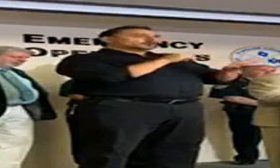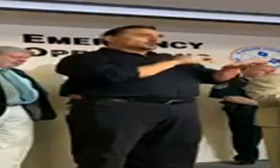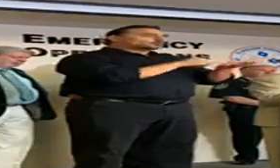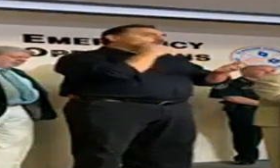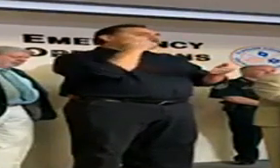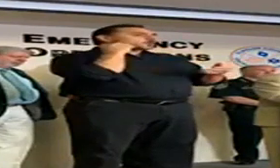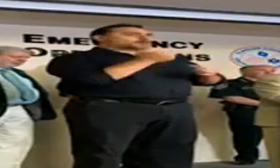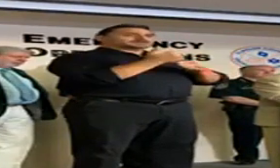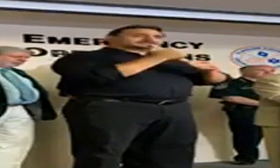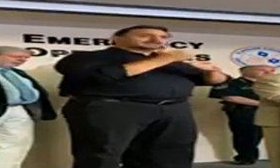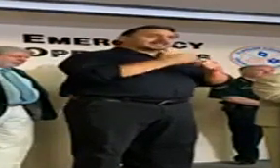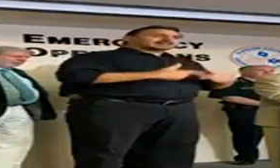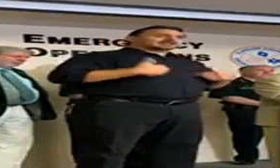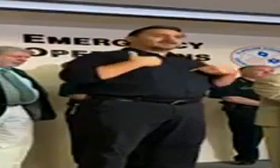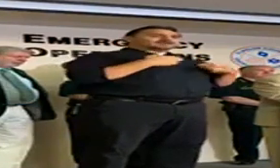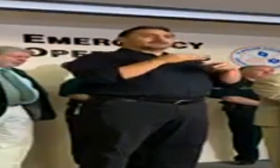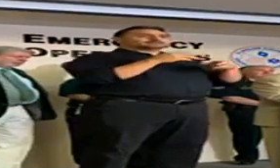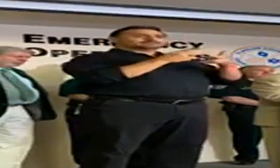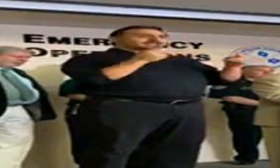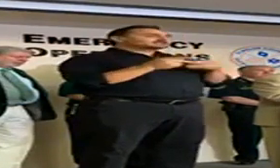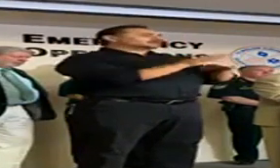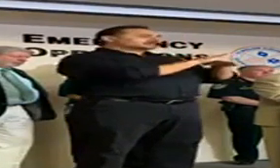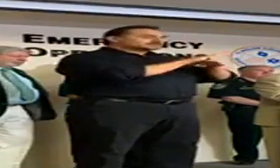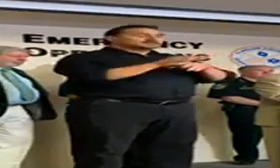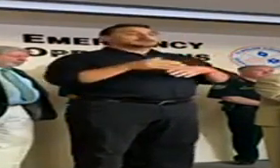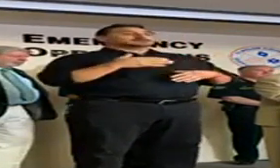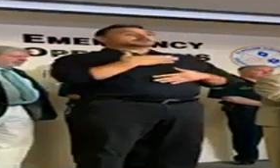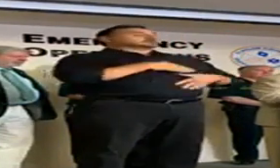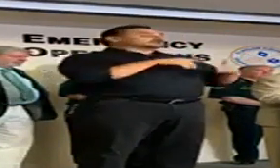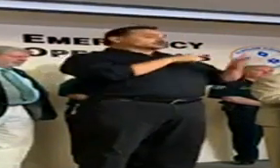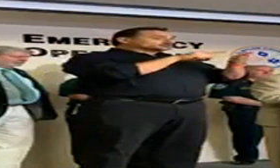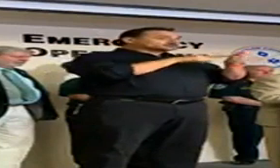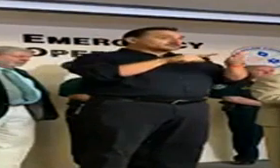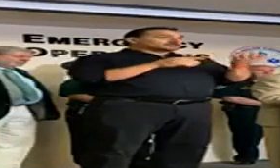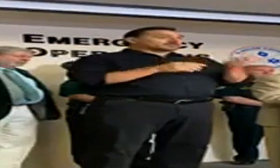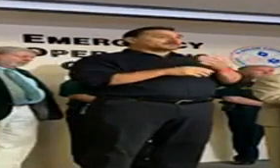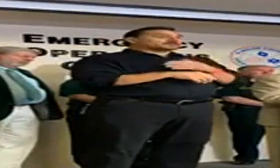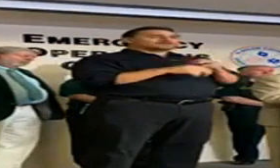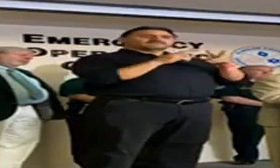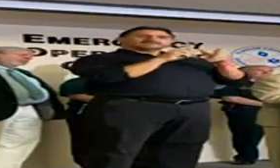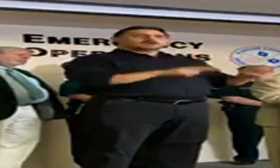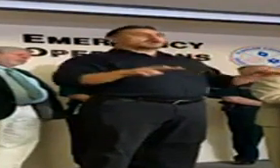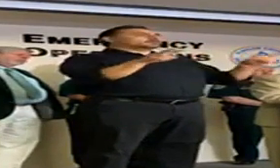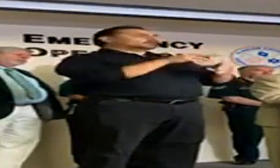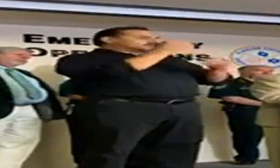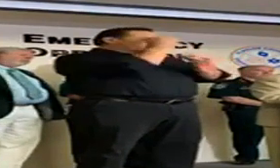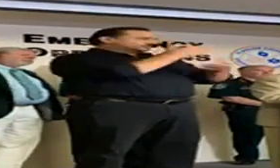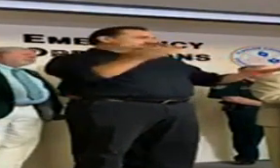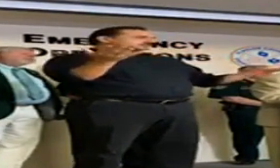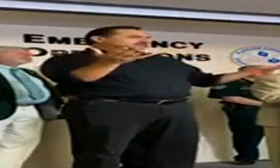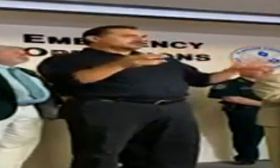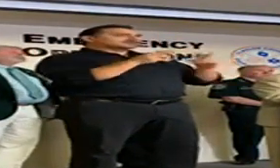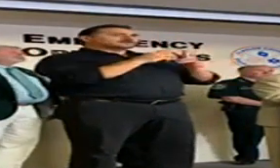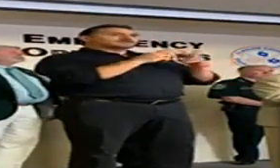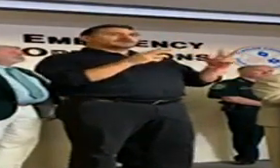homes, assisted living facilities, businesses. So please check that out. It's valuable information and is